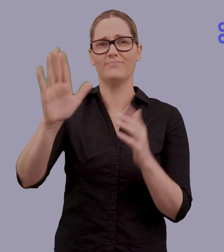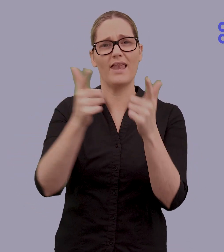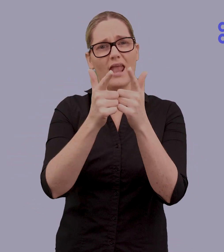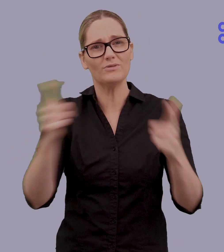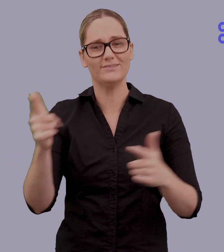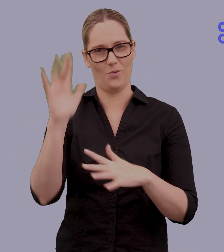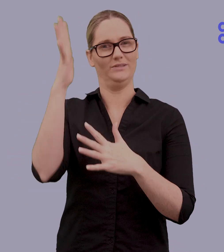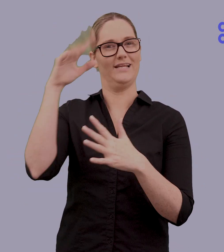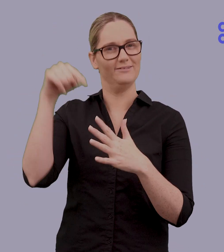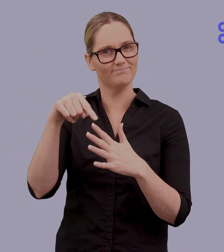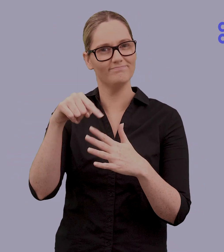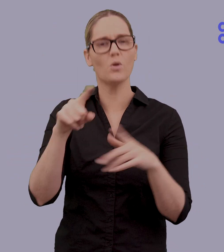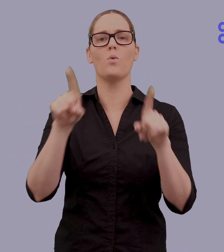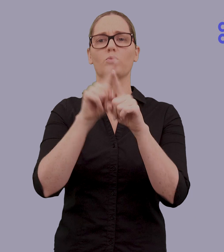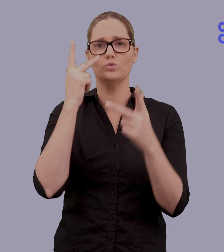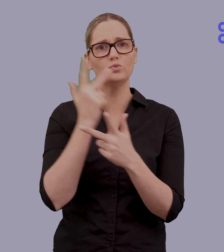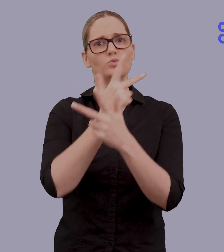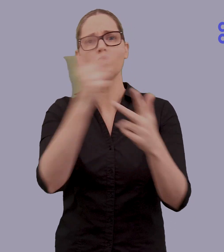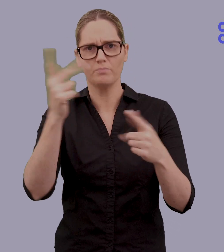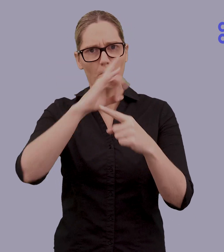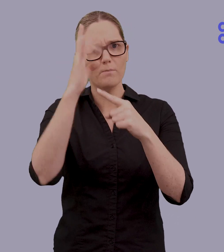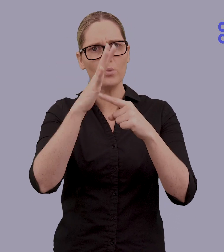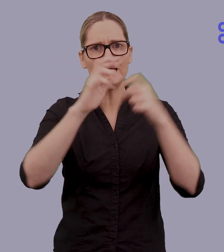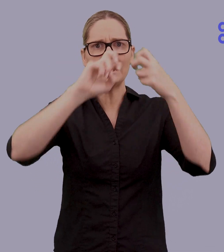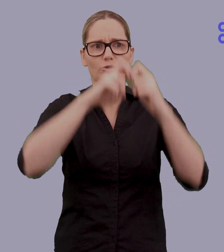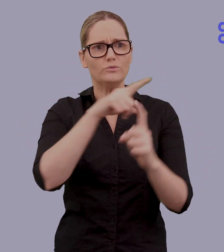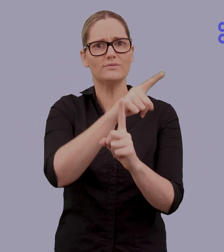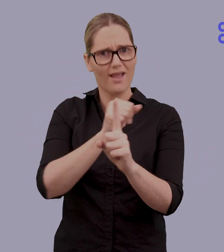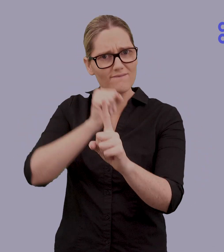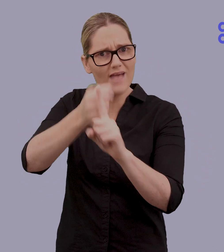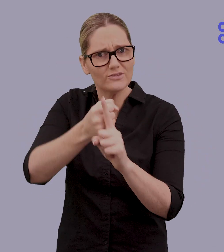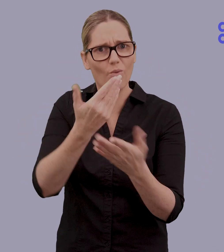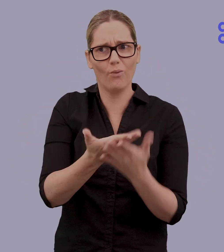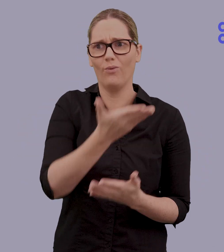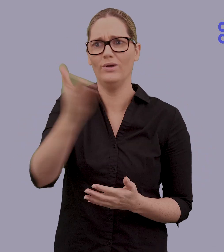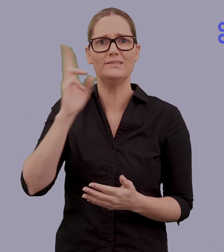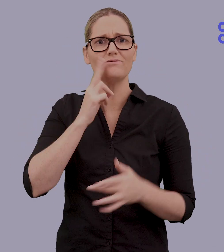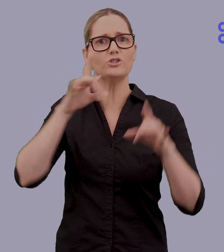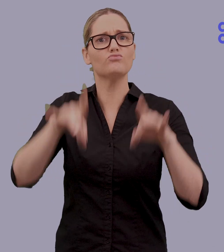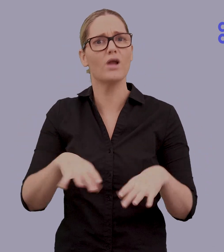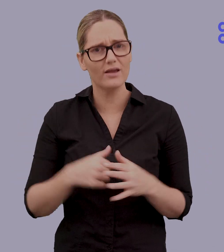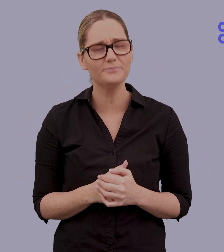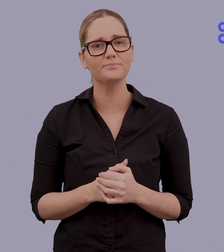and its language, Auslem, while highlighting critical issues related to Deaf Australians.